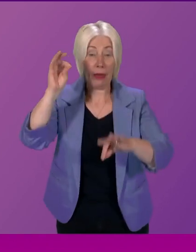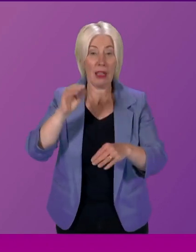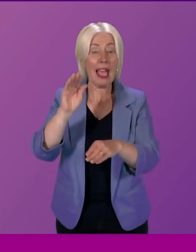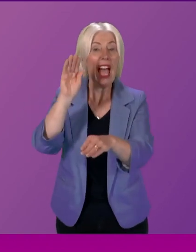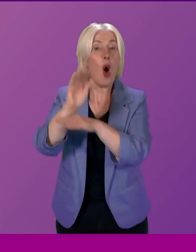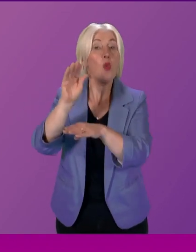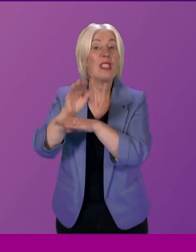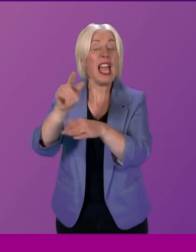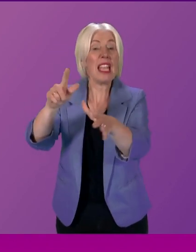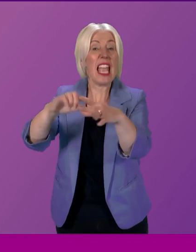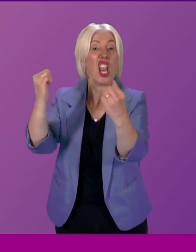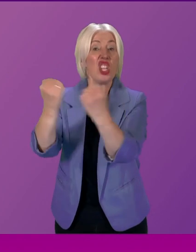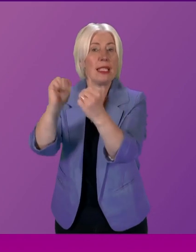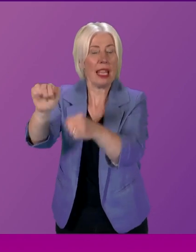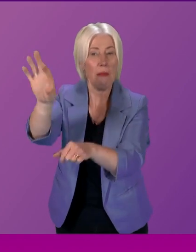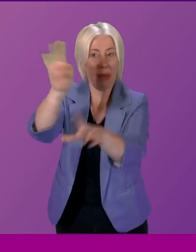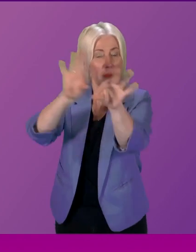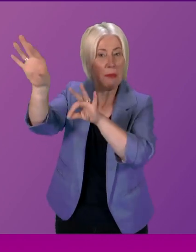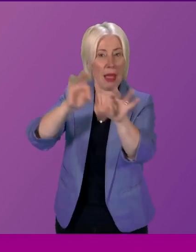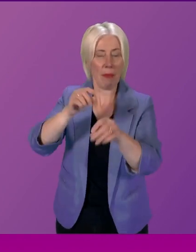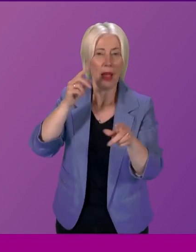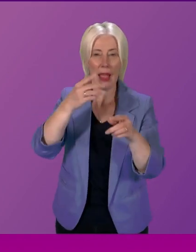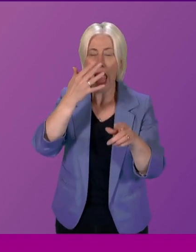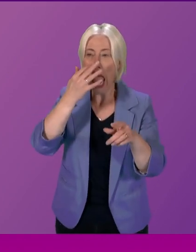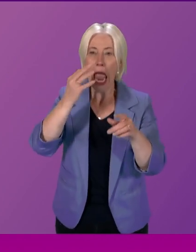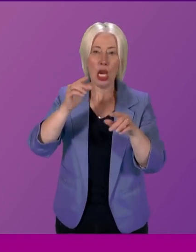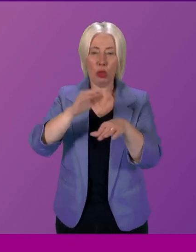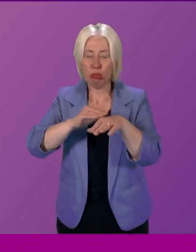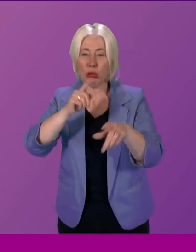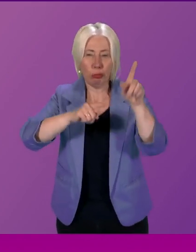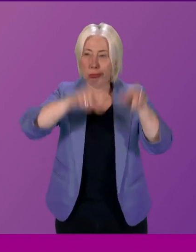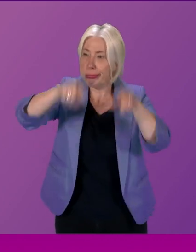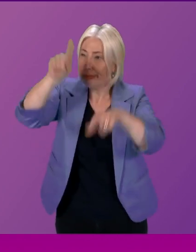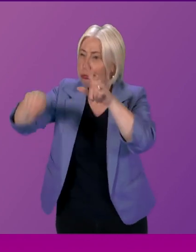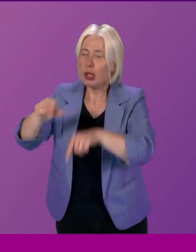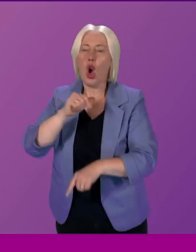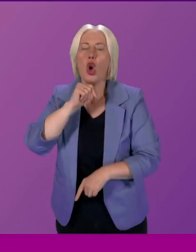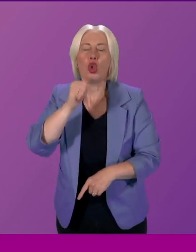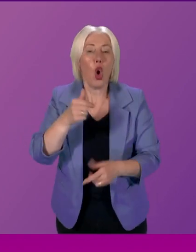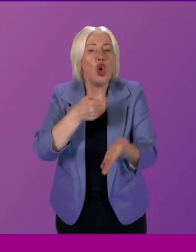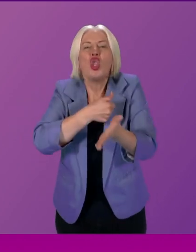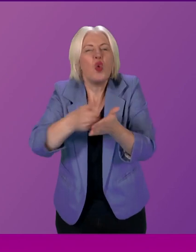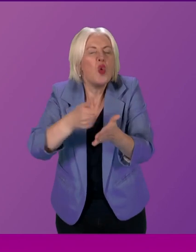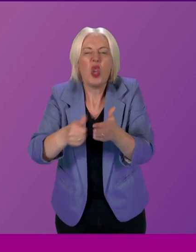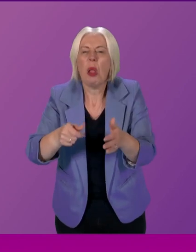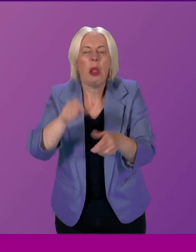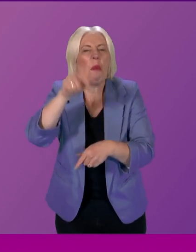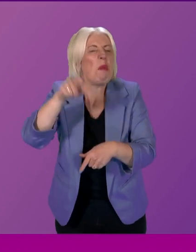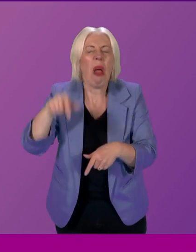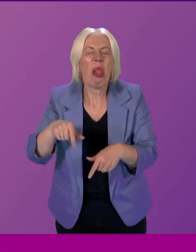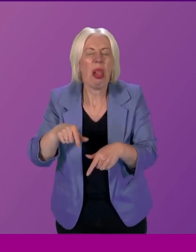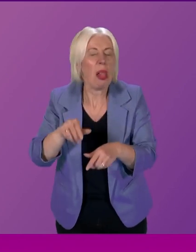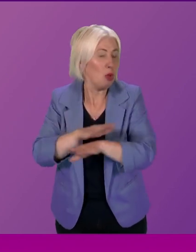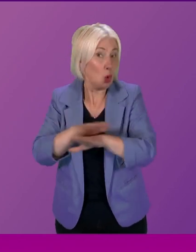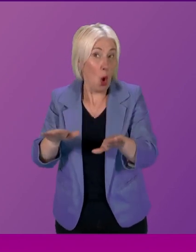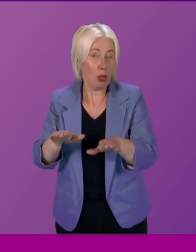agency to reflect all the different demographics. So, not the usual suspects, as we sometimes rather unkindly refer to